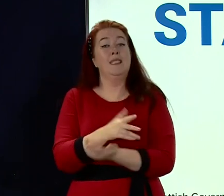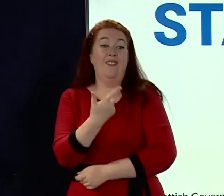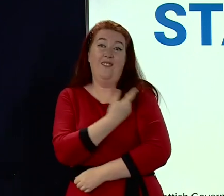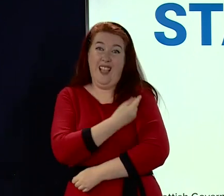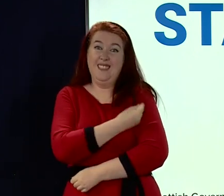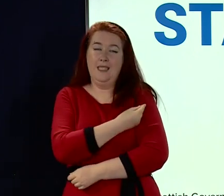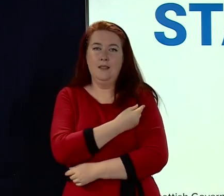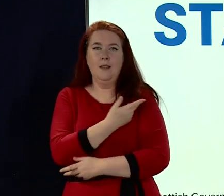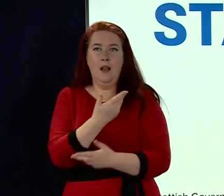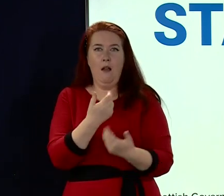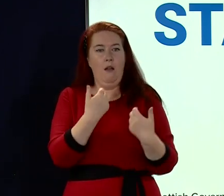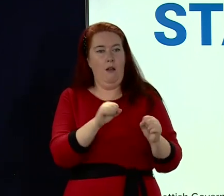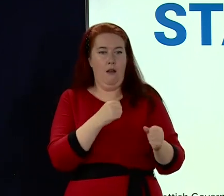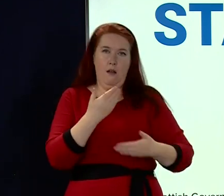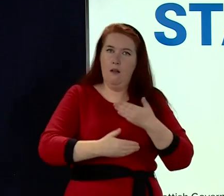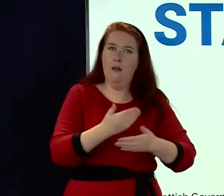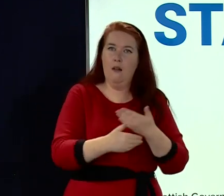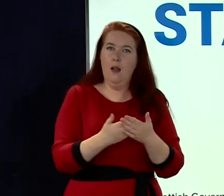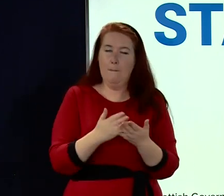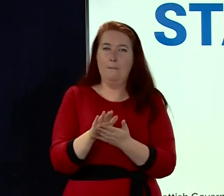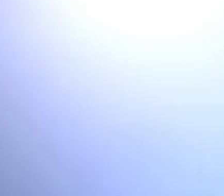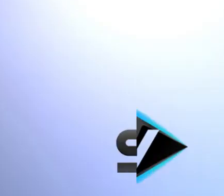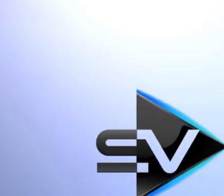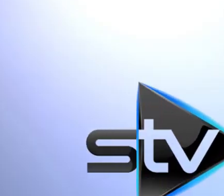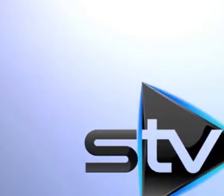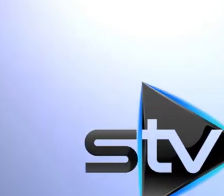the work that lockdown measures previously had to do.